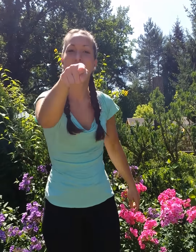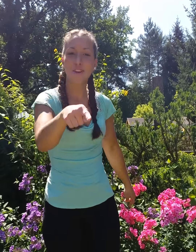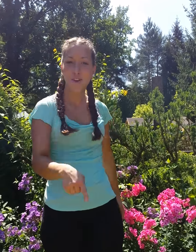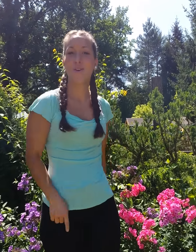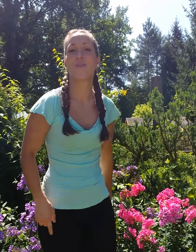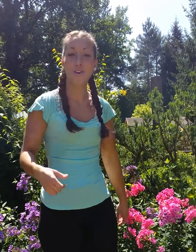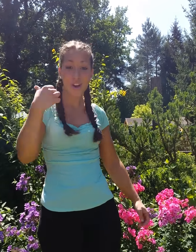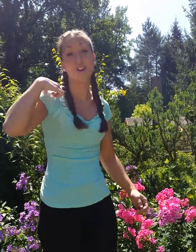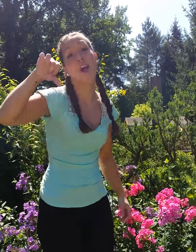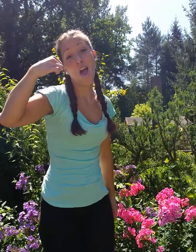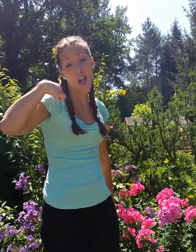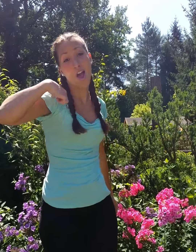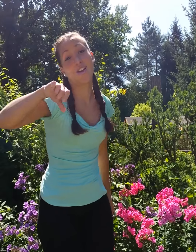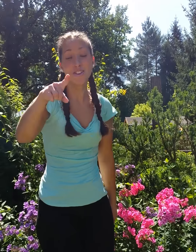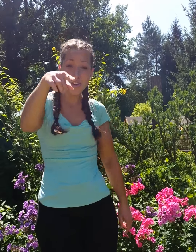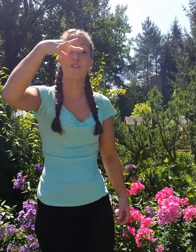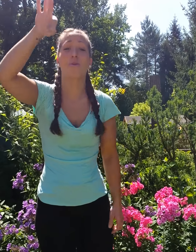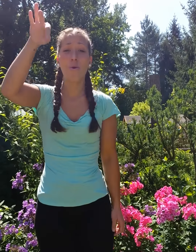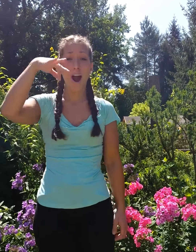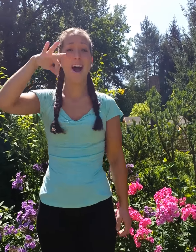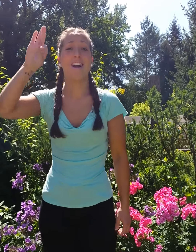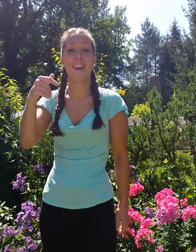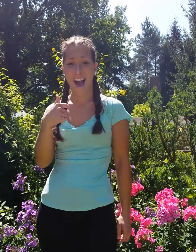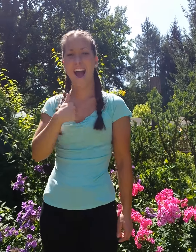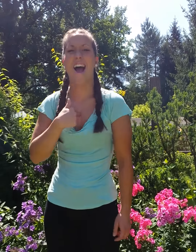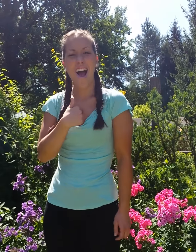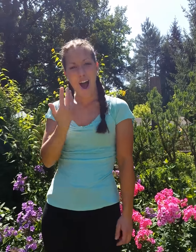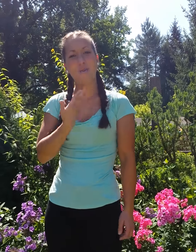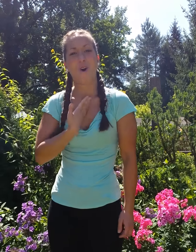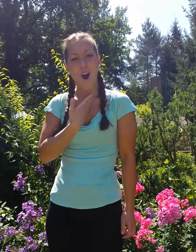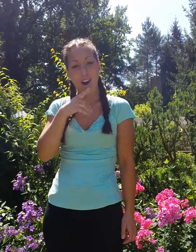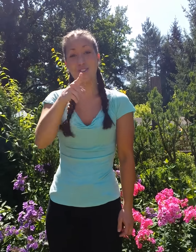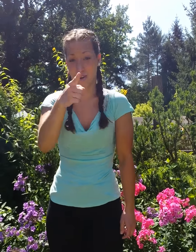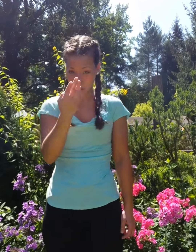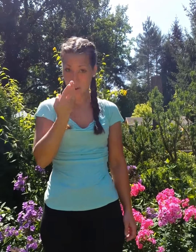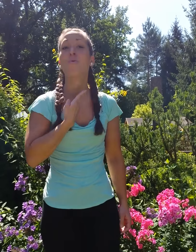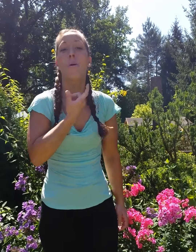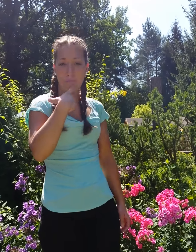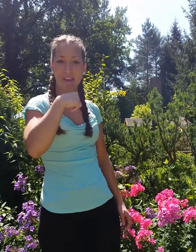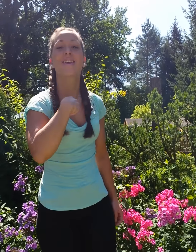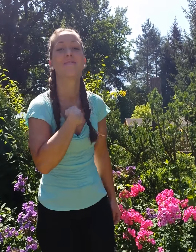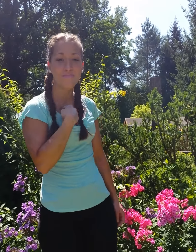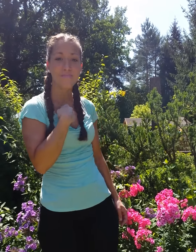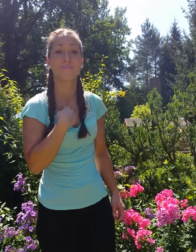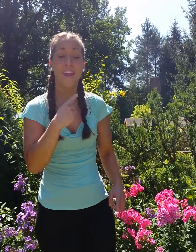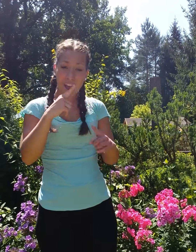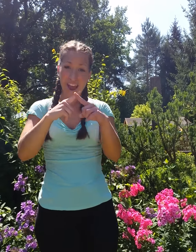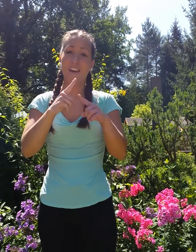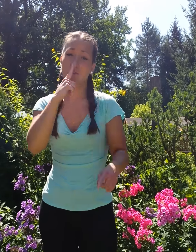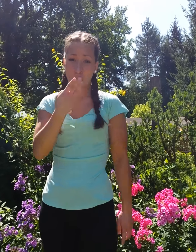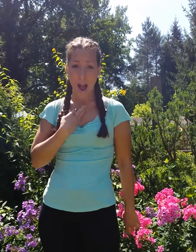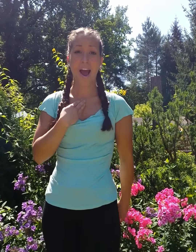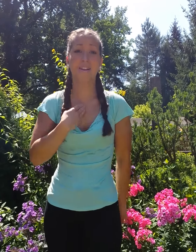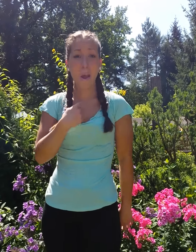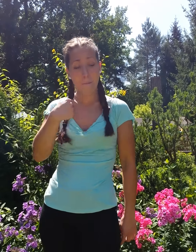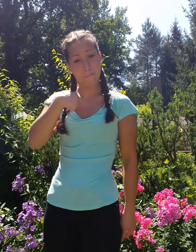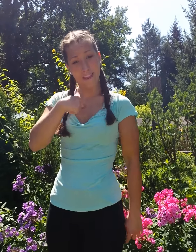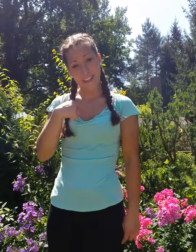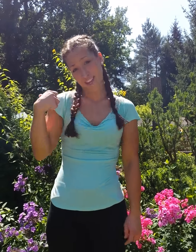next to you. You don't want me, you don't want me, I want you, baby. And if you want me,